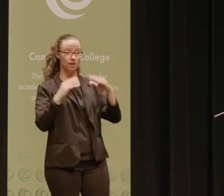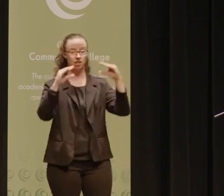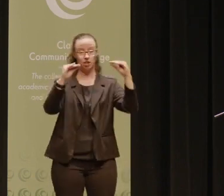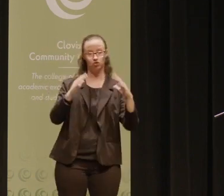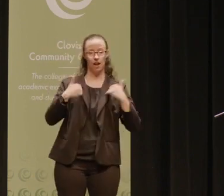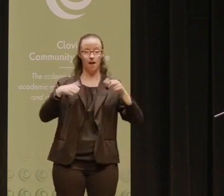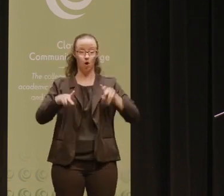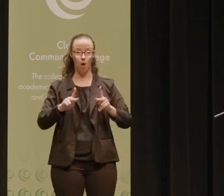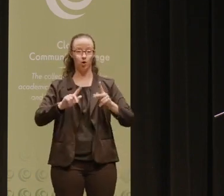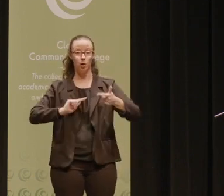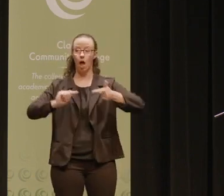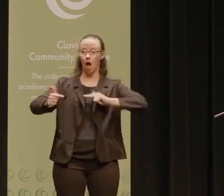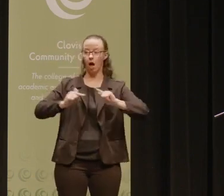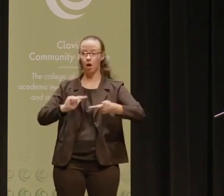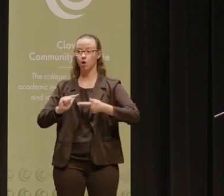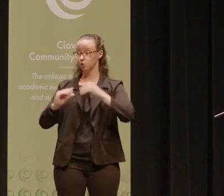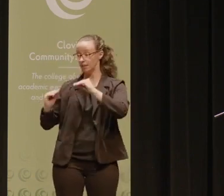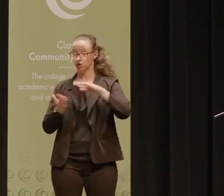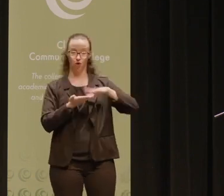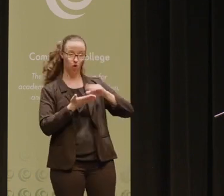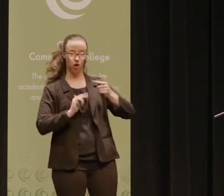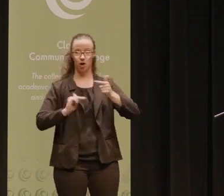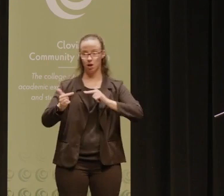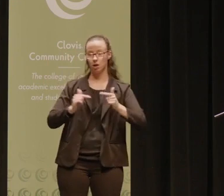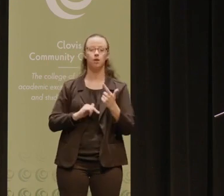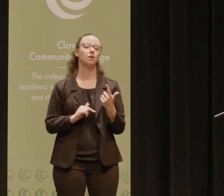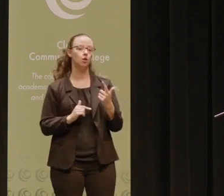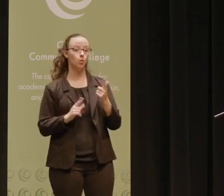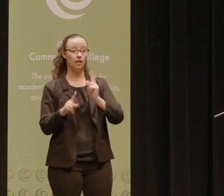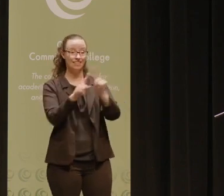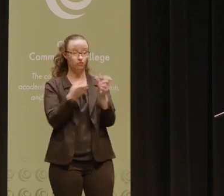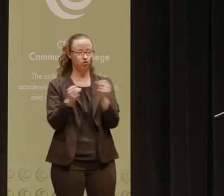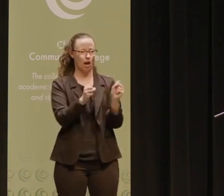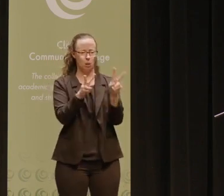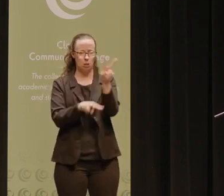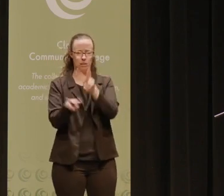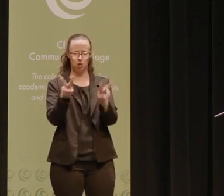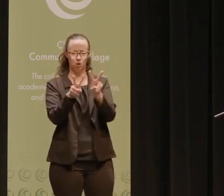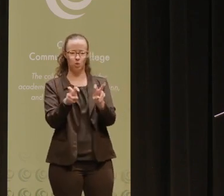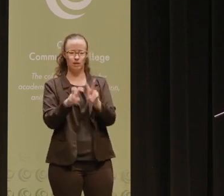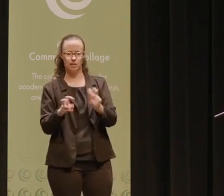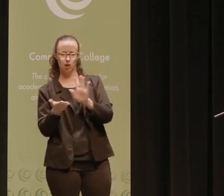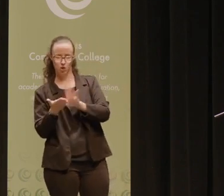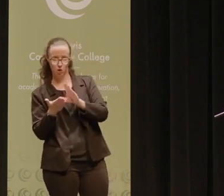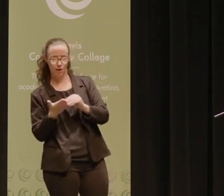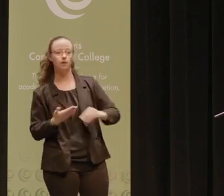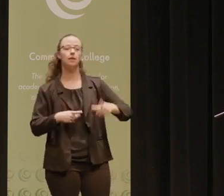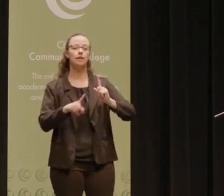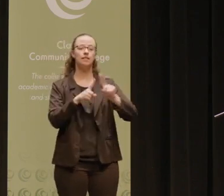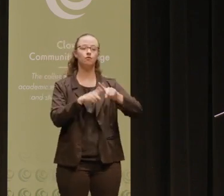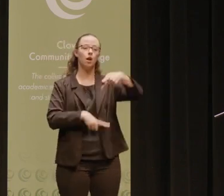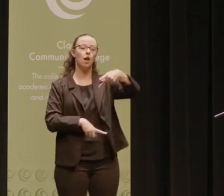opportunities to be both teachers and learners. A range of strategies are used to assess student learning. A range of pedagogies are used